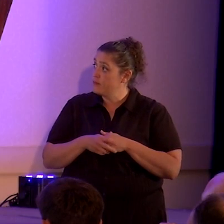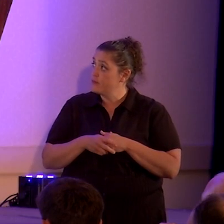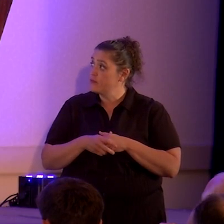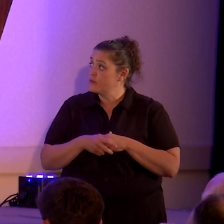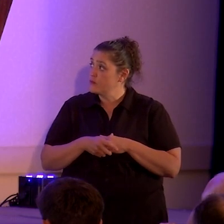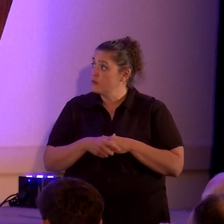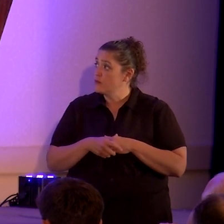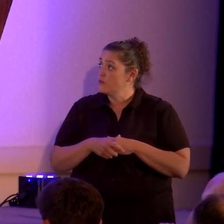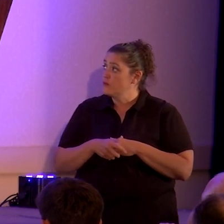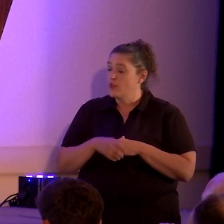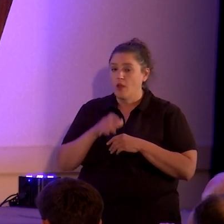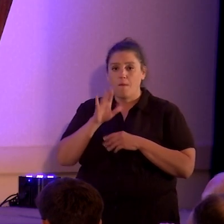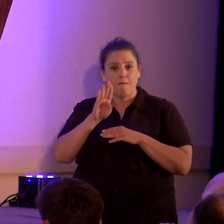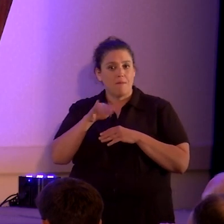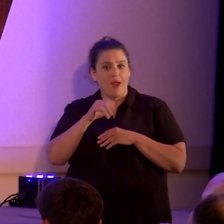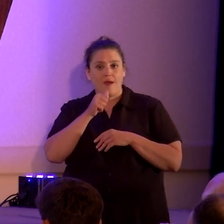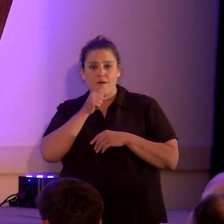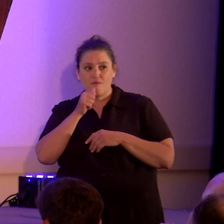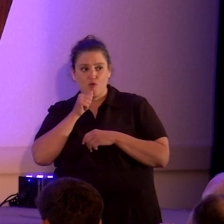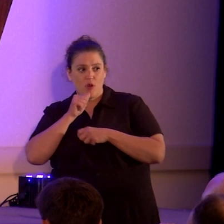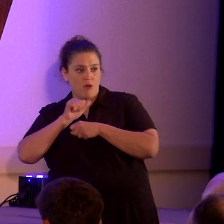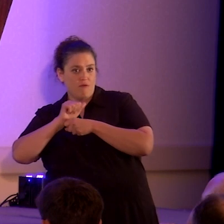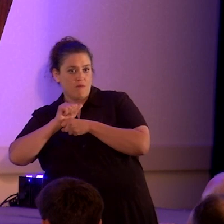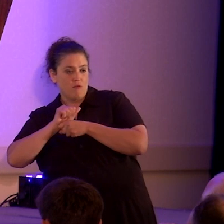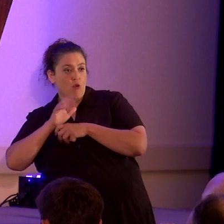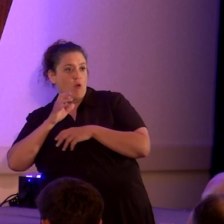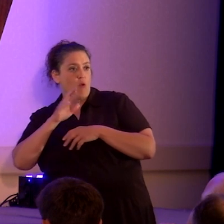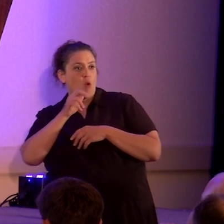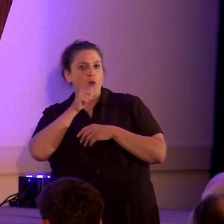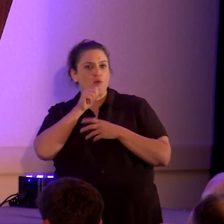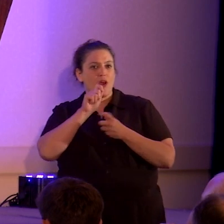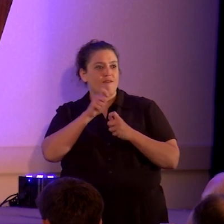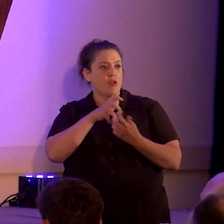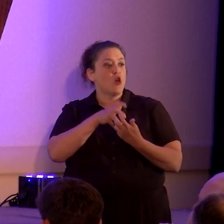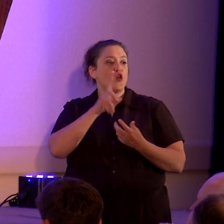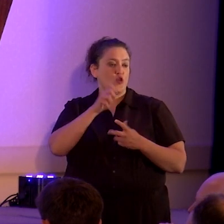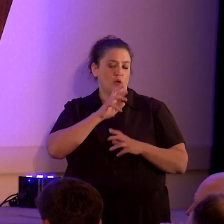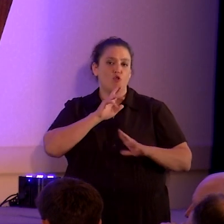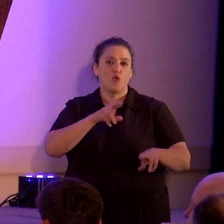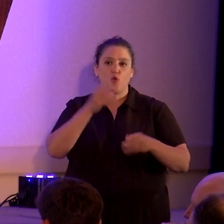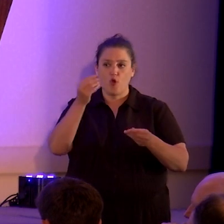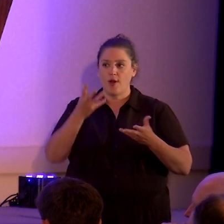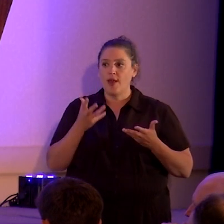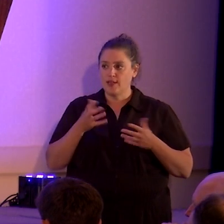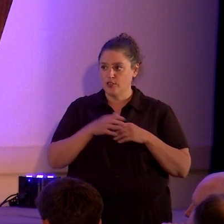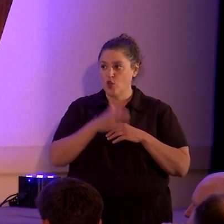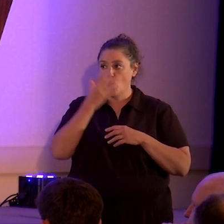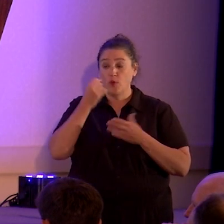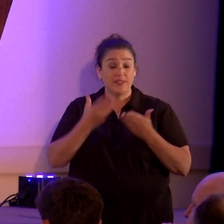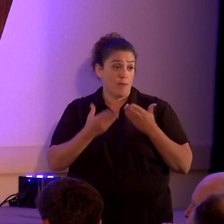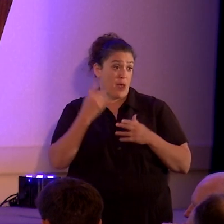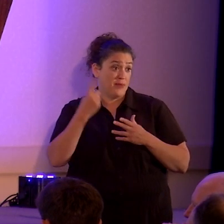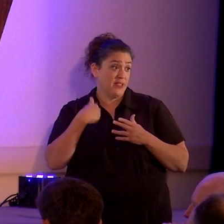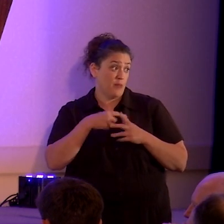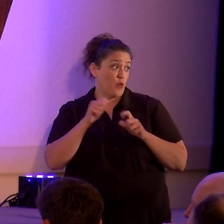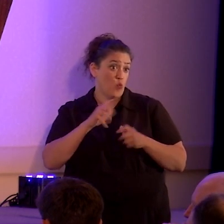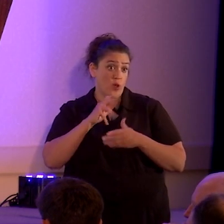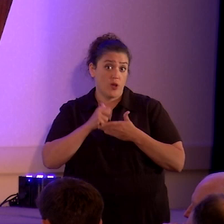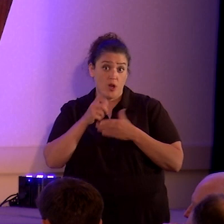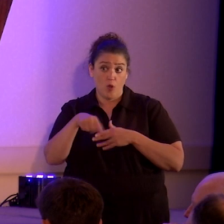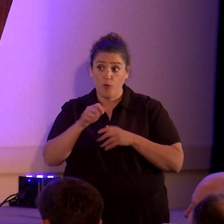employer, or by a private public accommodation, you need to report it to us and let us know, because it may be something we can help you with